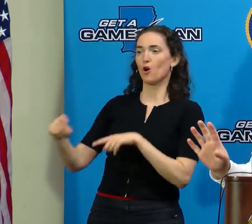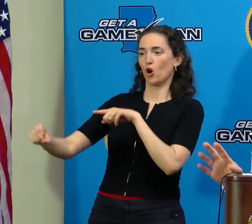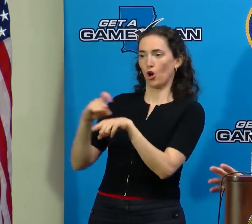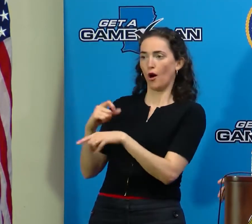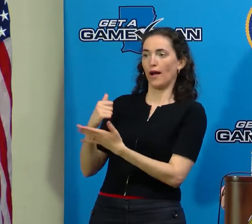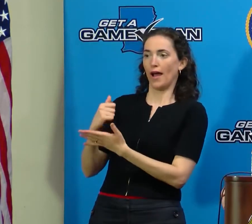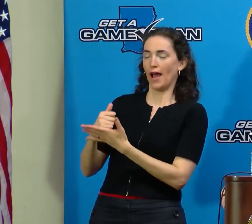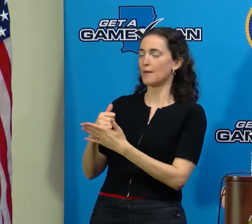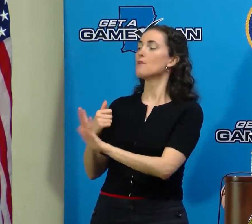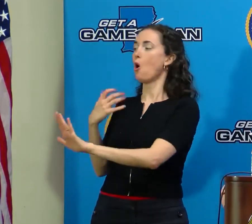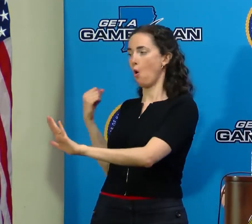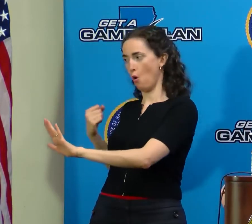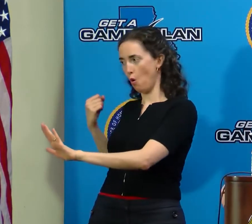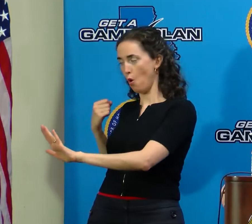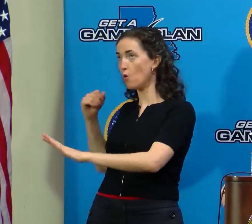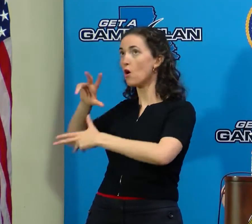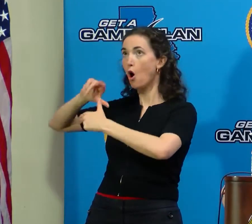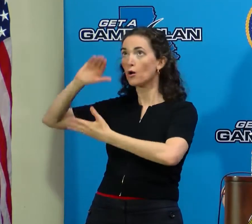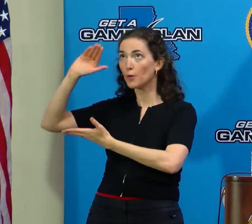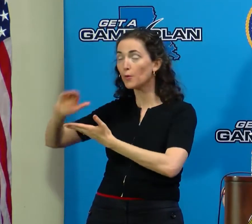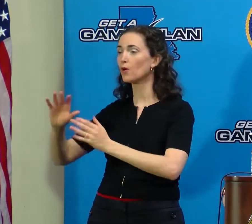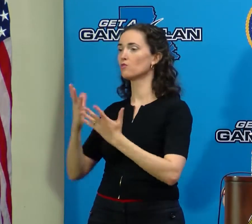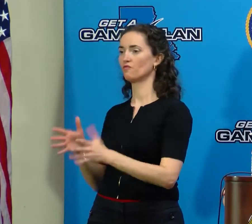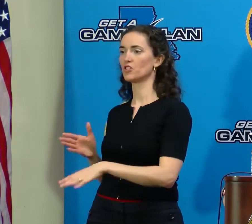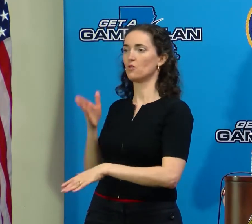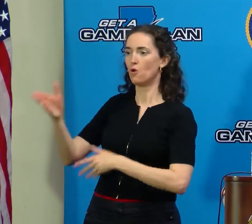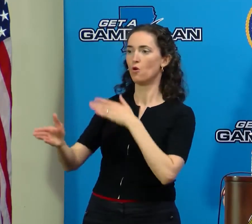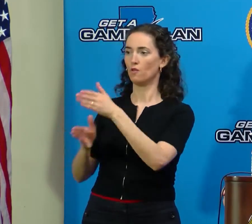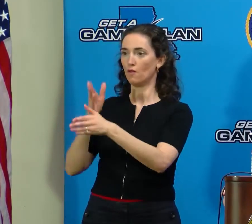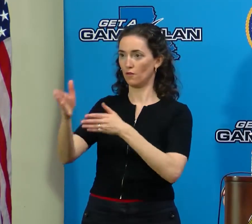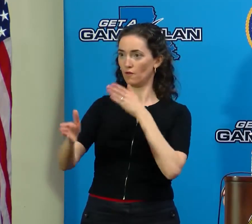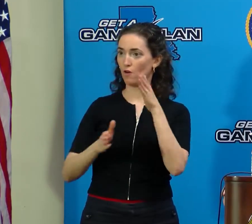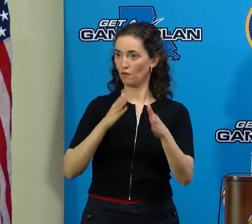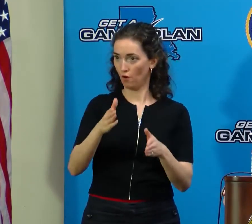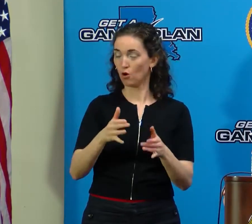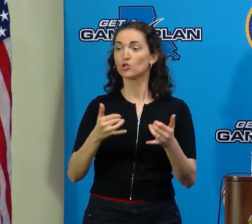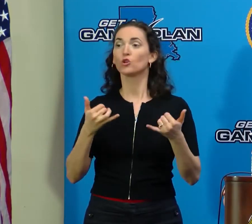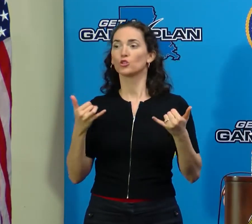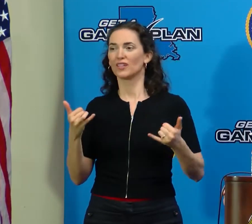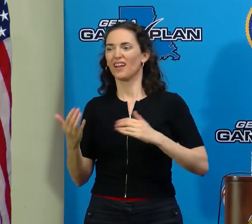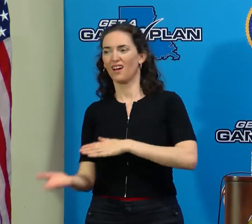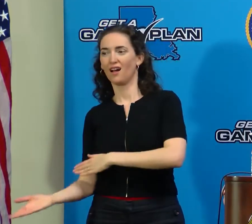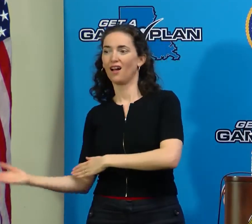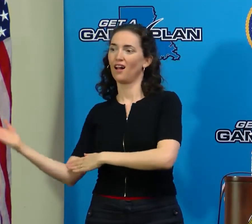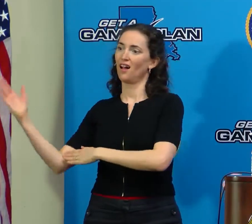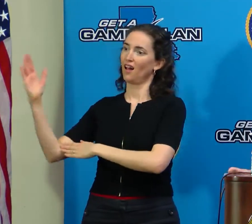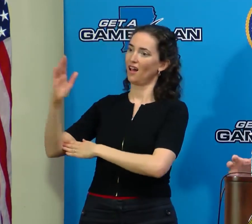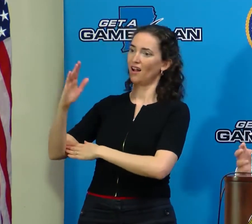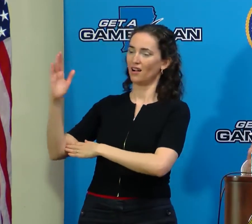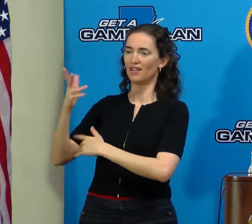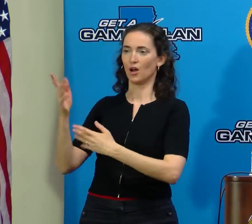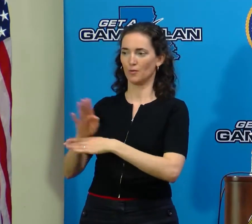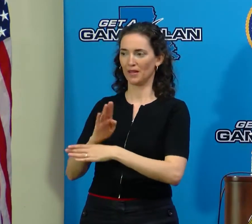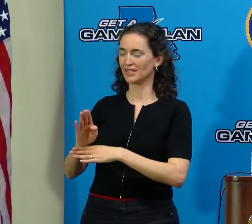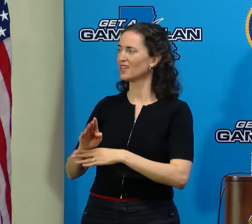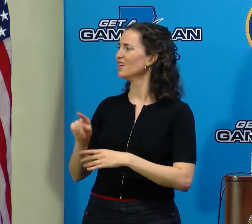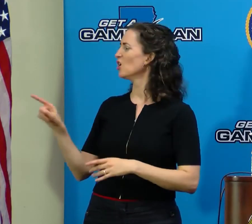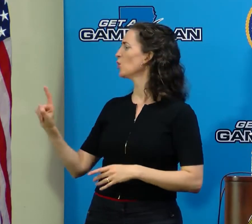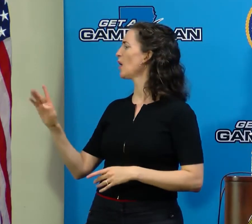occupied most of the day, and I'm looking over, I don't see Butch, but